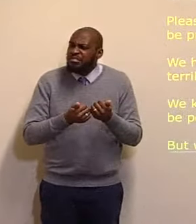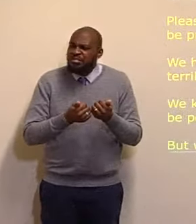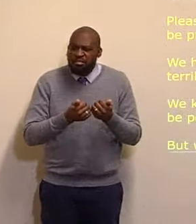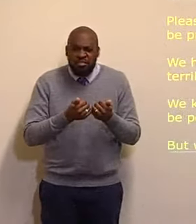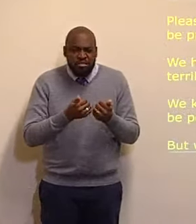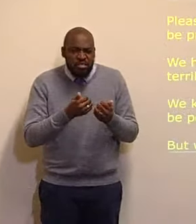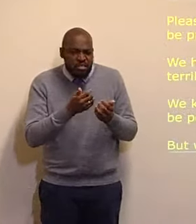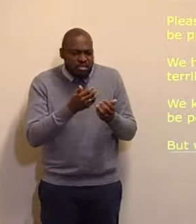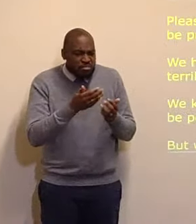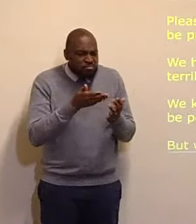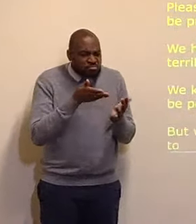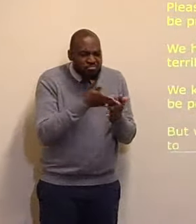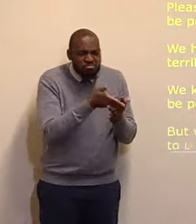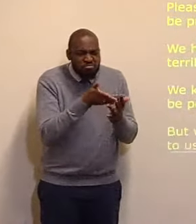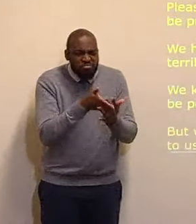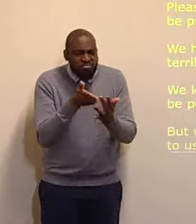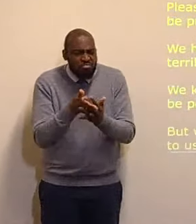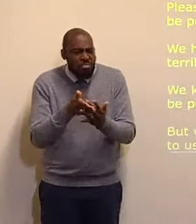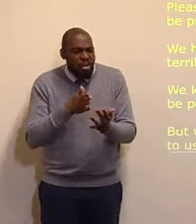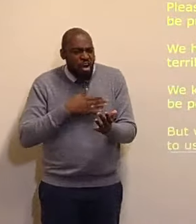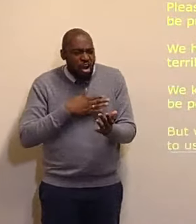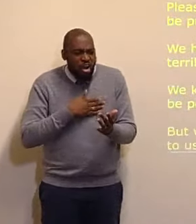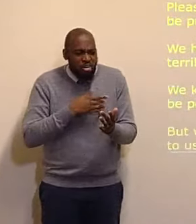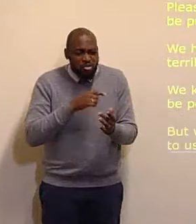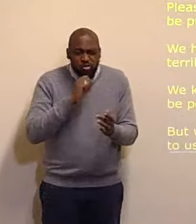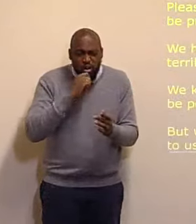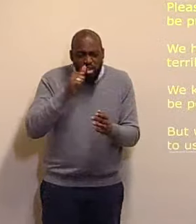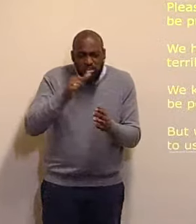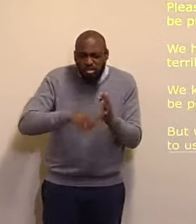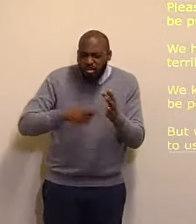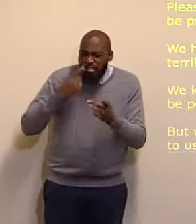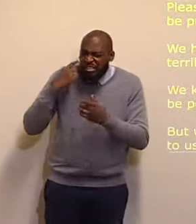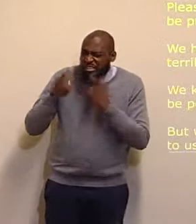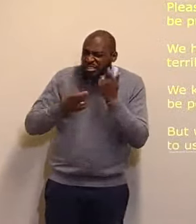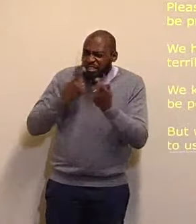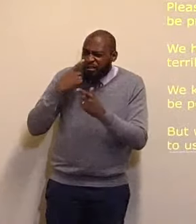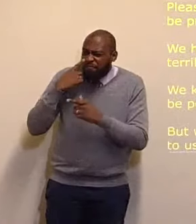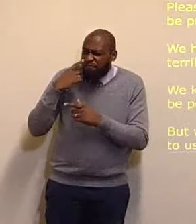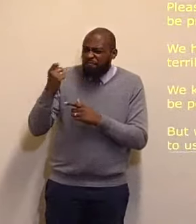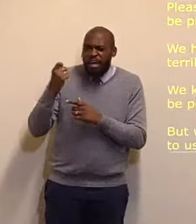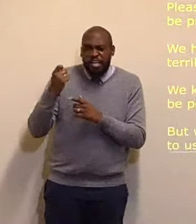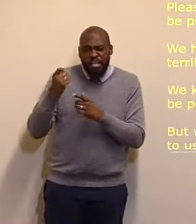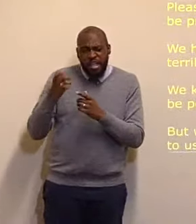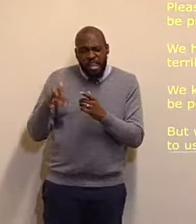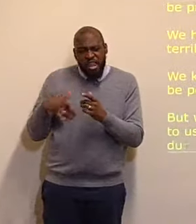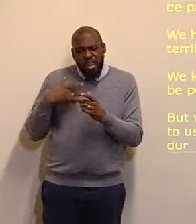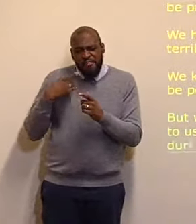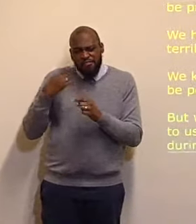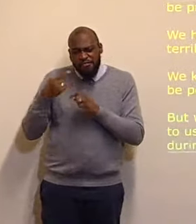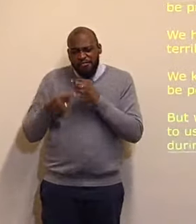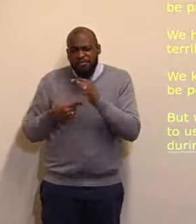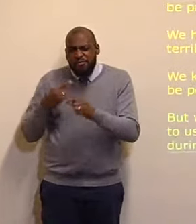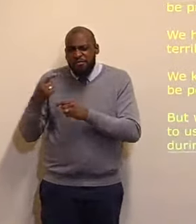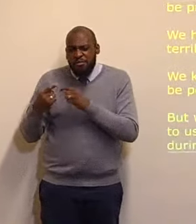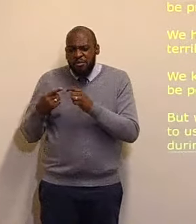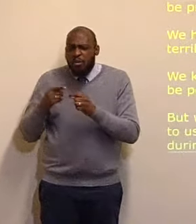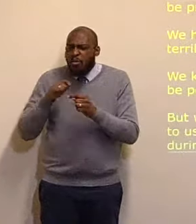thee, seeking after thee, to find, everlasting life, to find peace, God, peace with, with